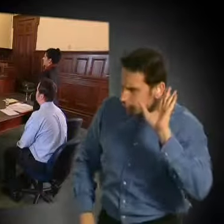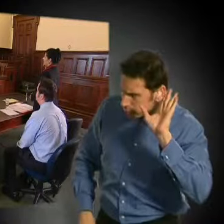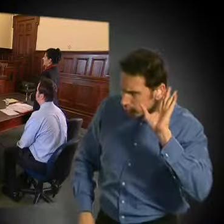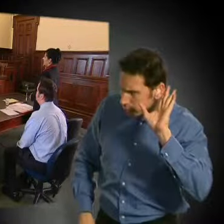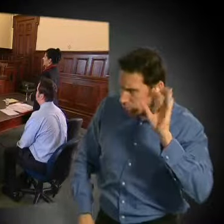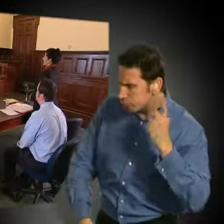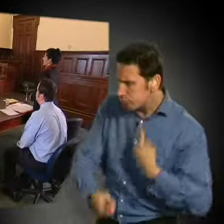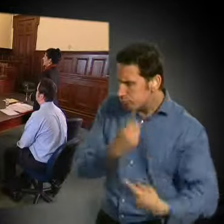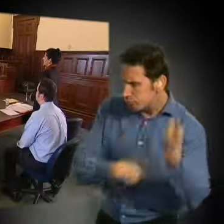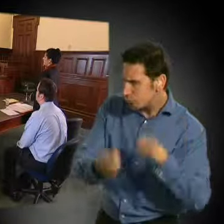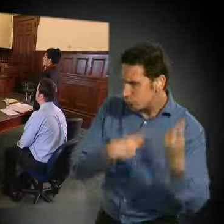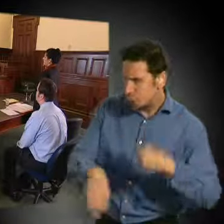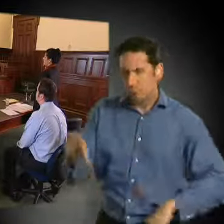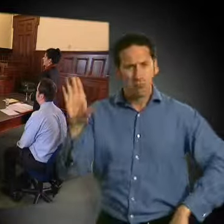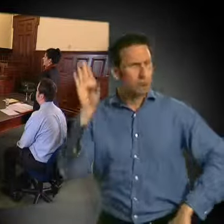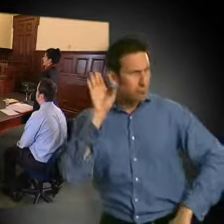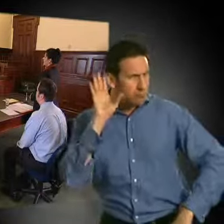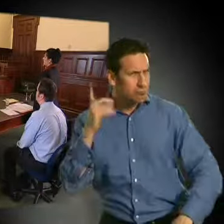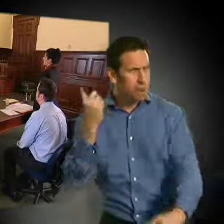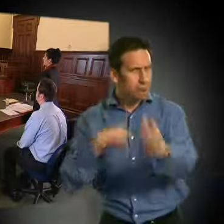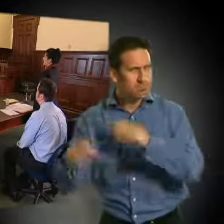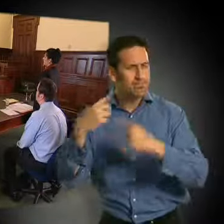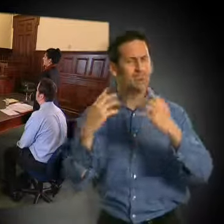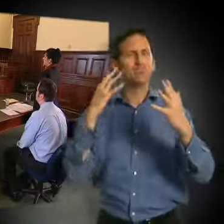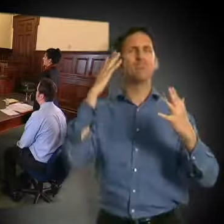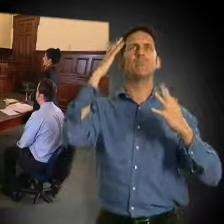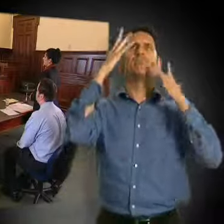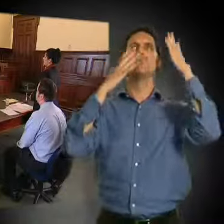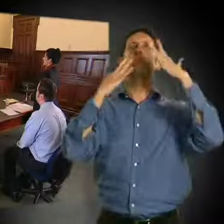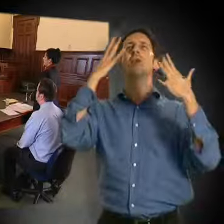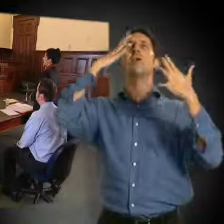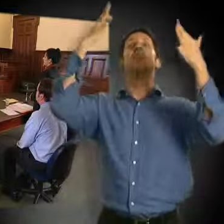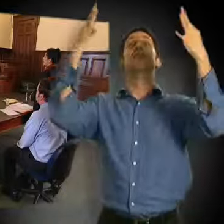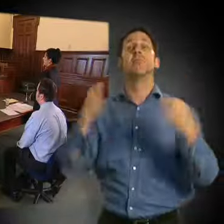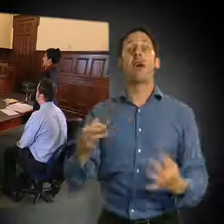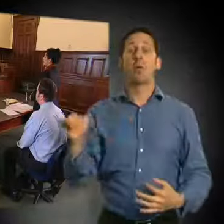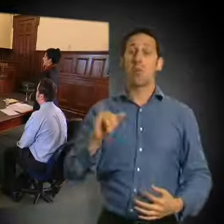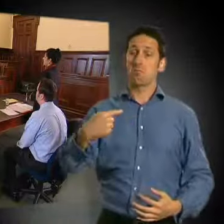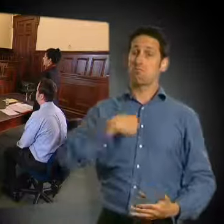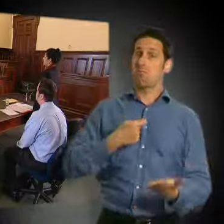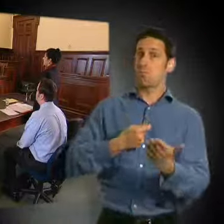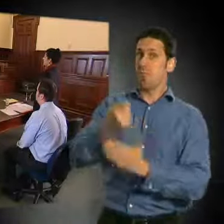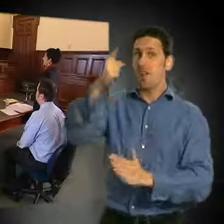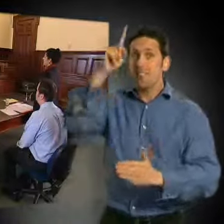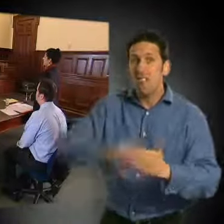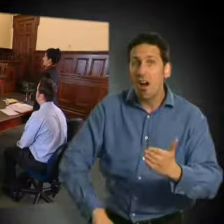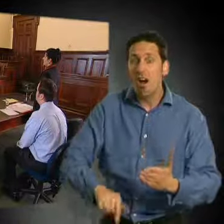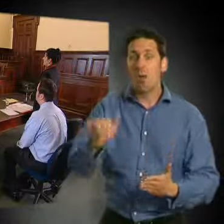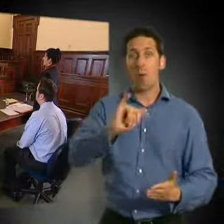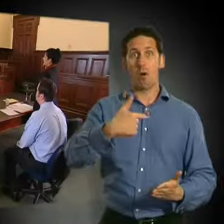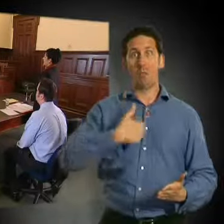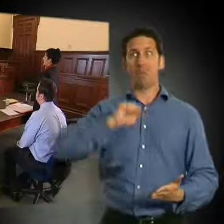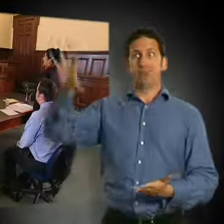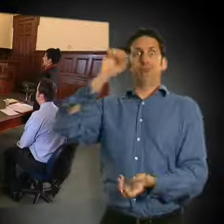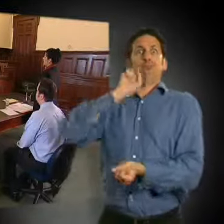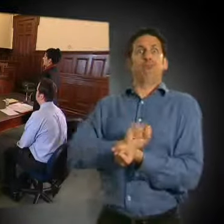After the magistrate has listened to the defence lawyer and prosecutor, she will make a decision about whether you should receive a